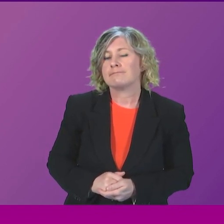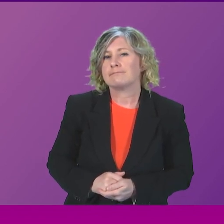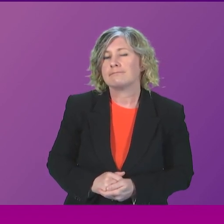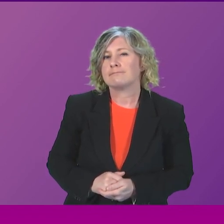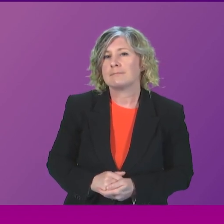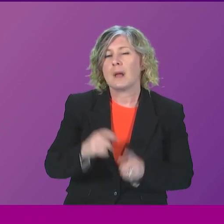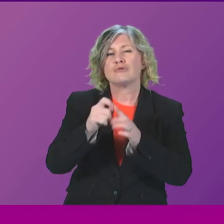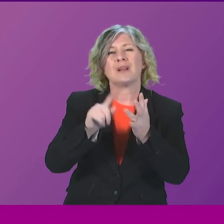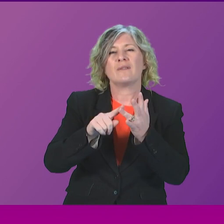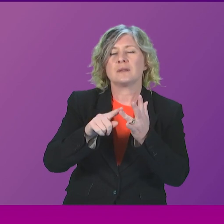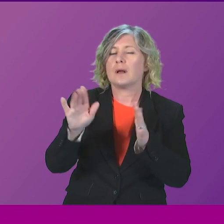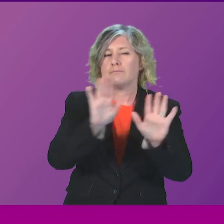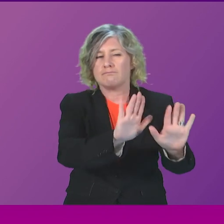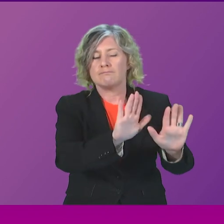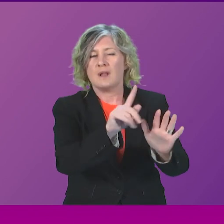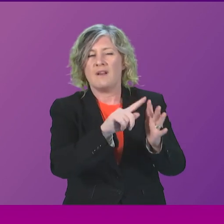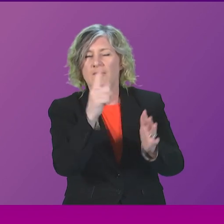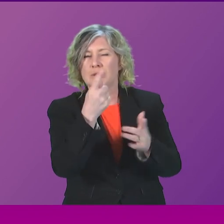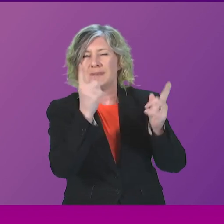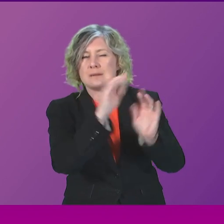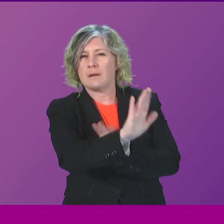First Minister, First Minister,